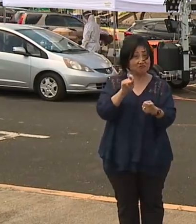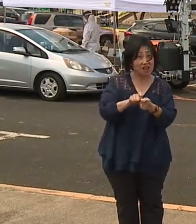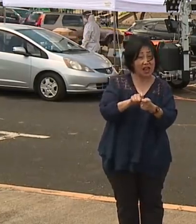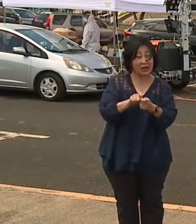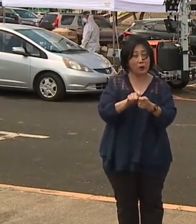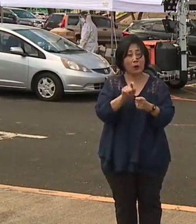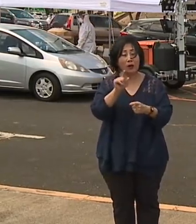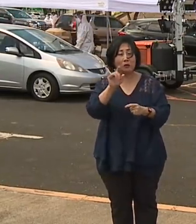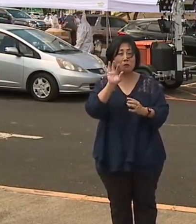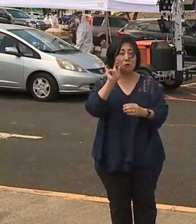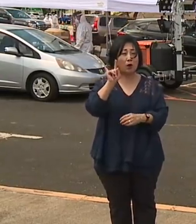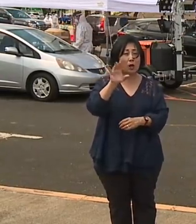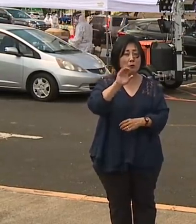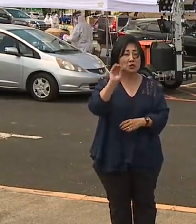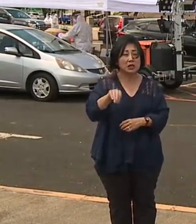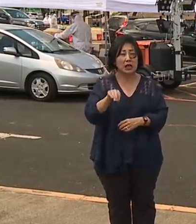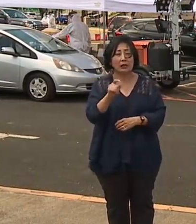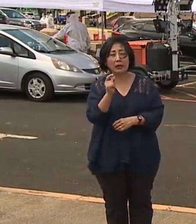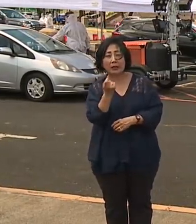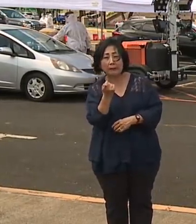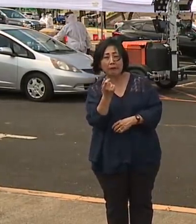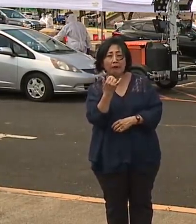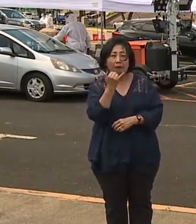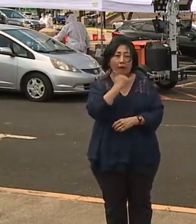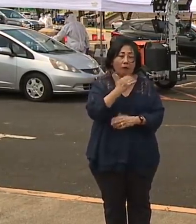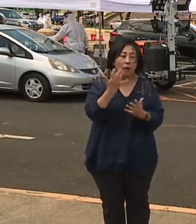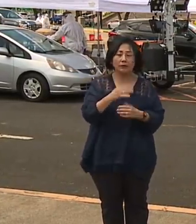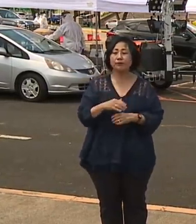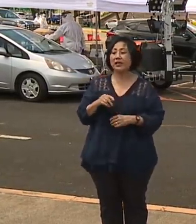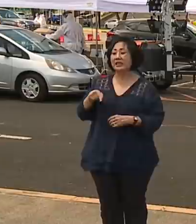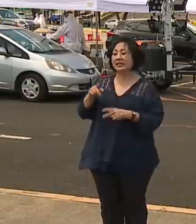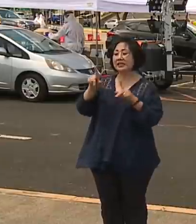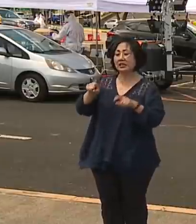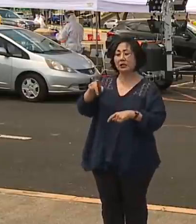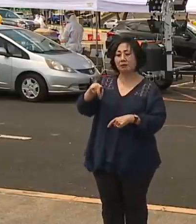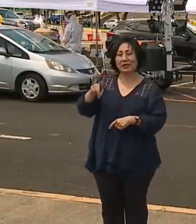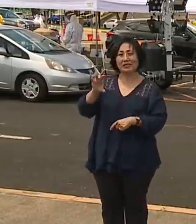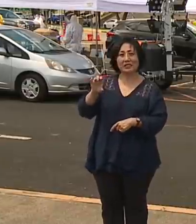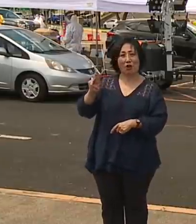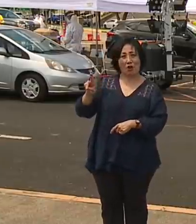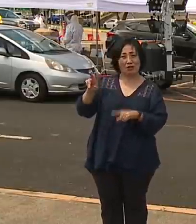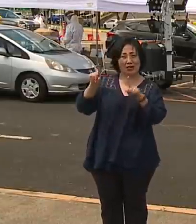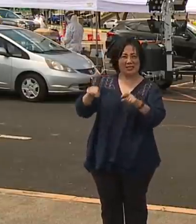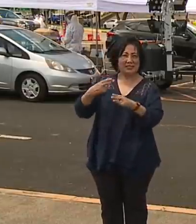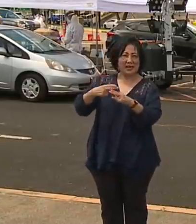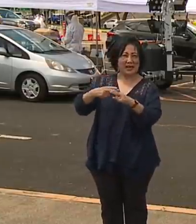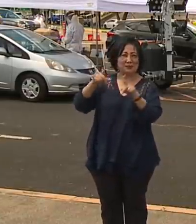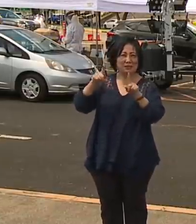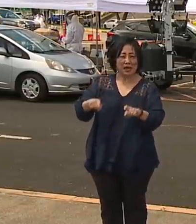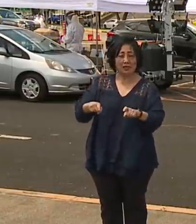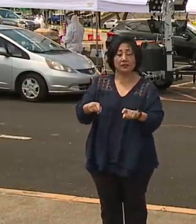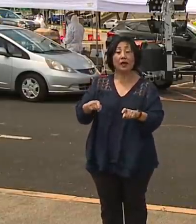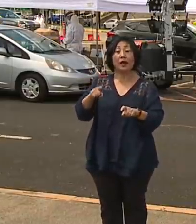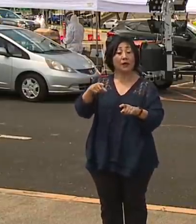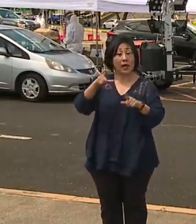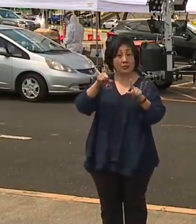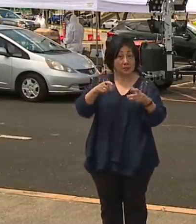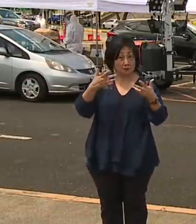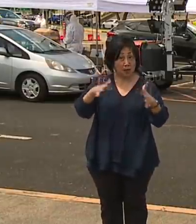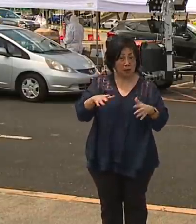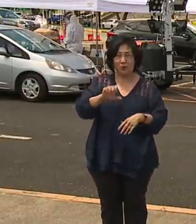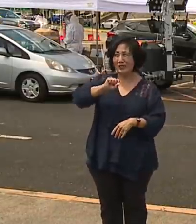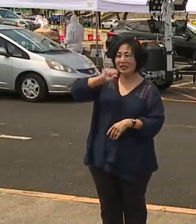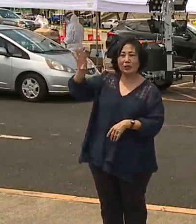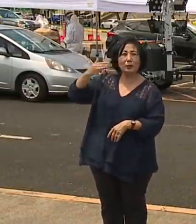VO These tests that we're doing here are PCR tests. They'll be sent to the mainland of California